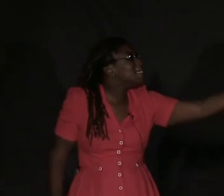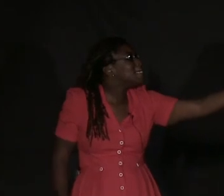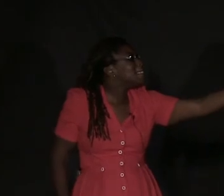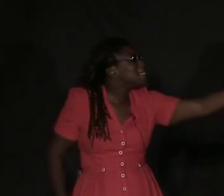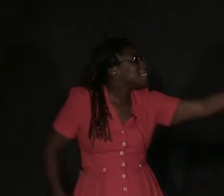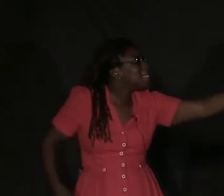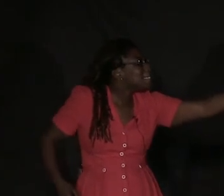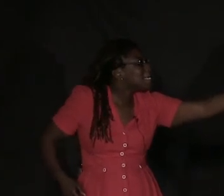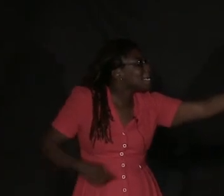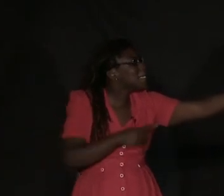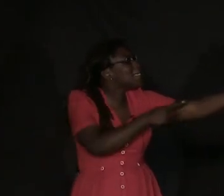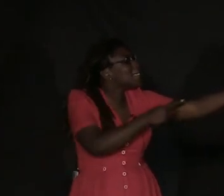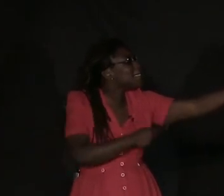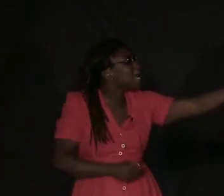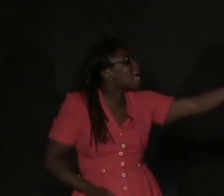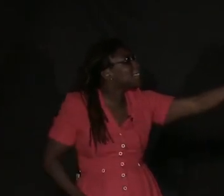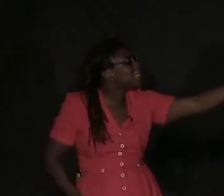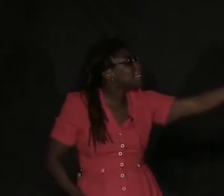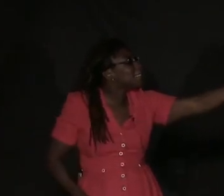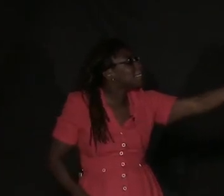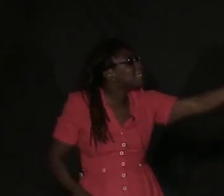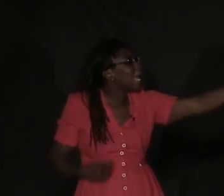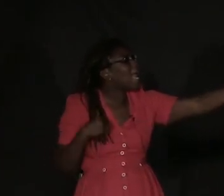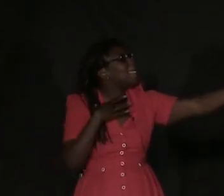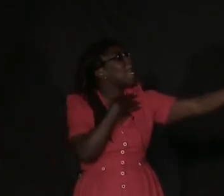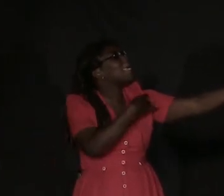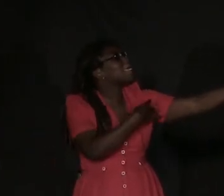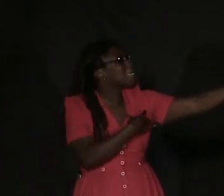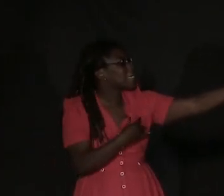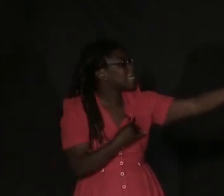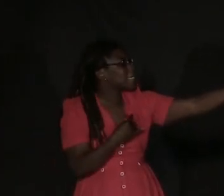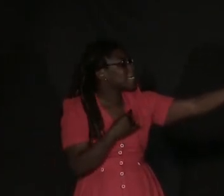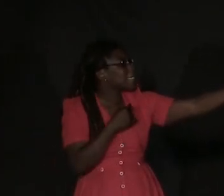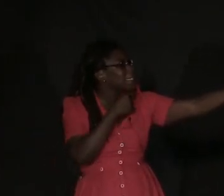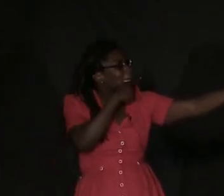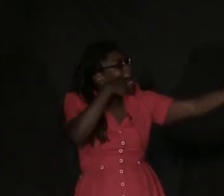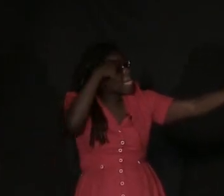You, I like this.